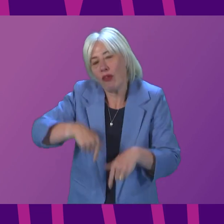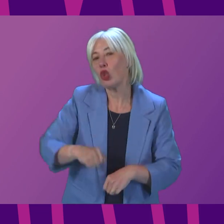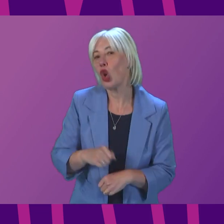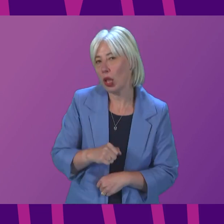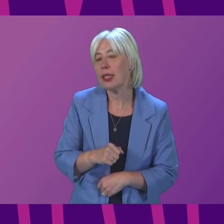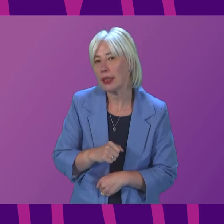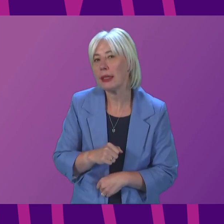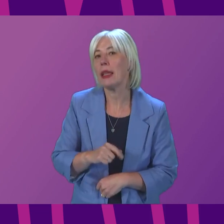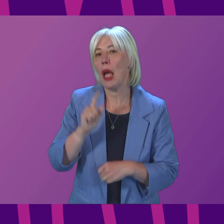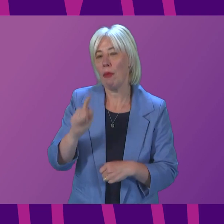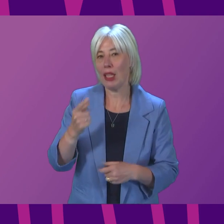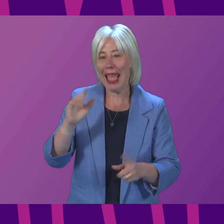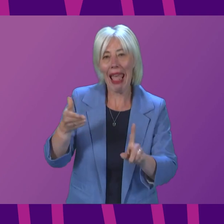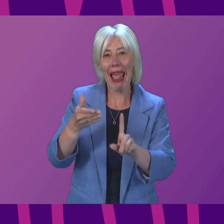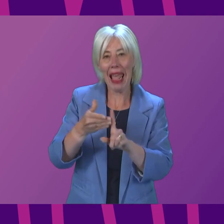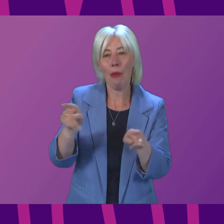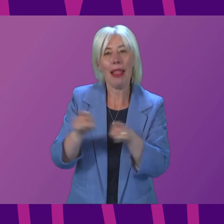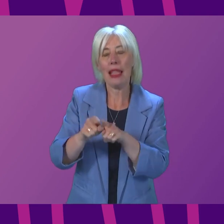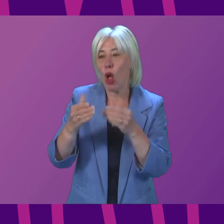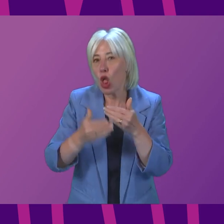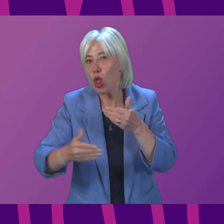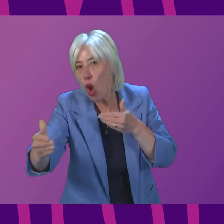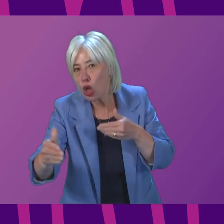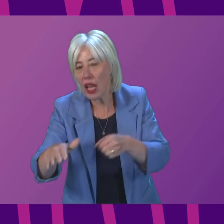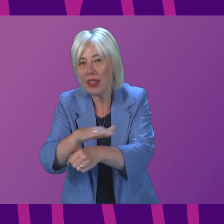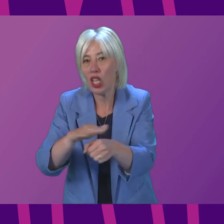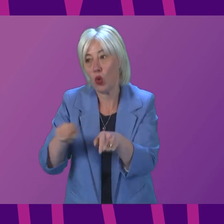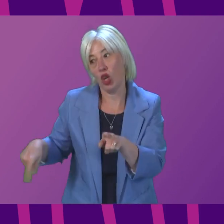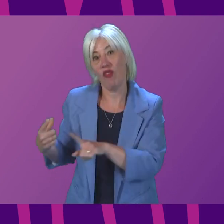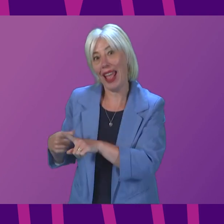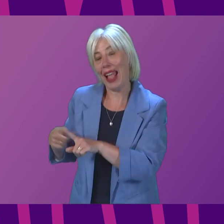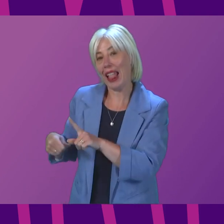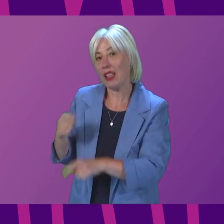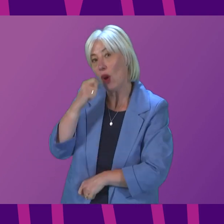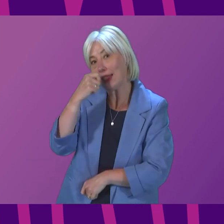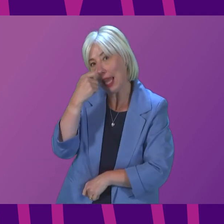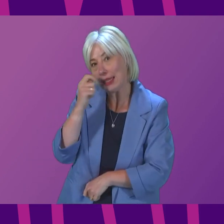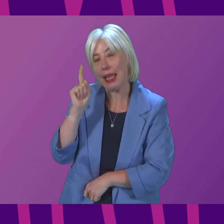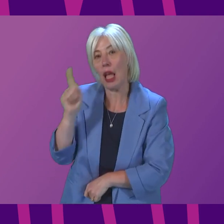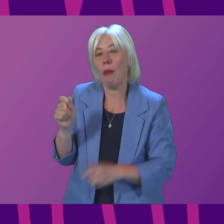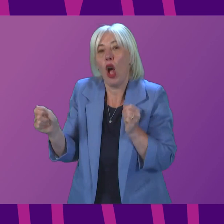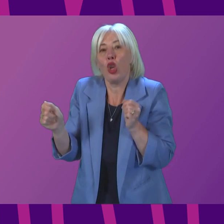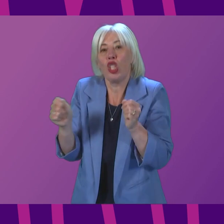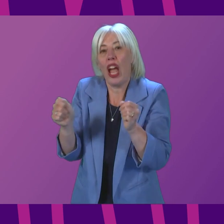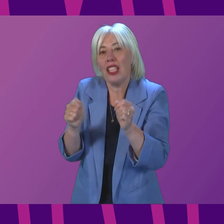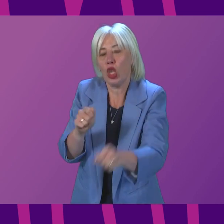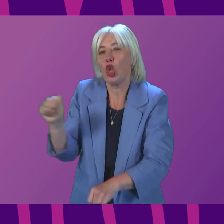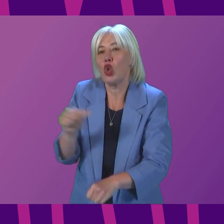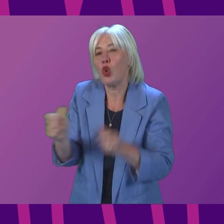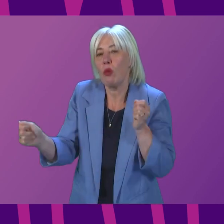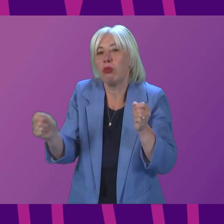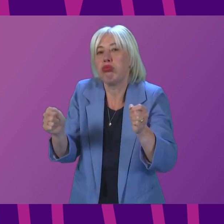important to note that we are aiming for the same long-term position as England on testing. However, we consider that the transition should be longer.